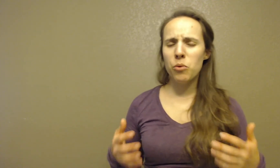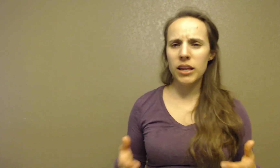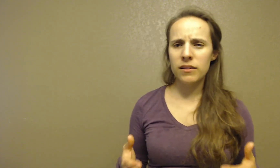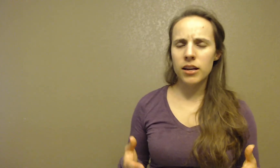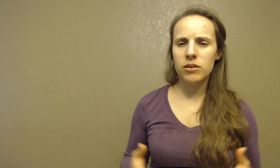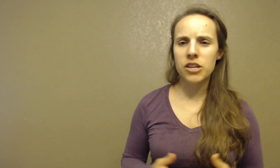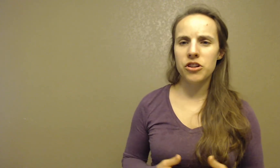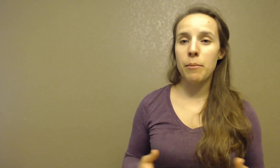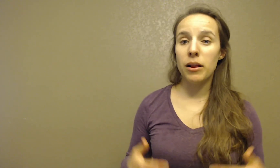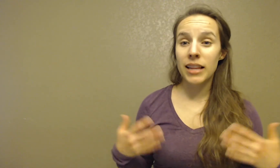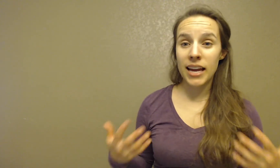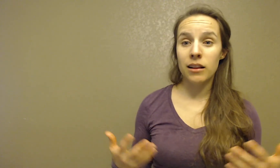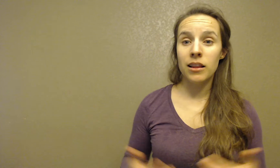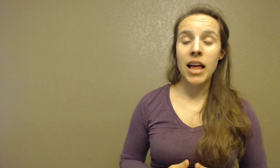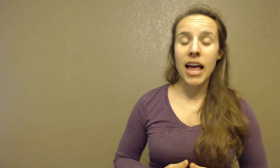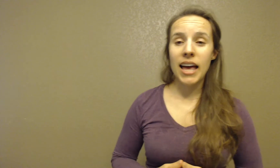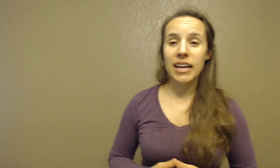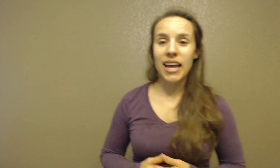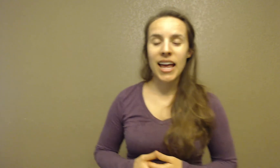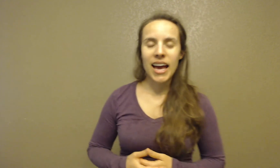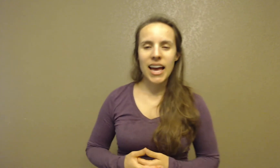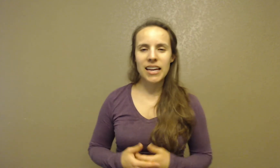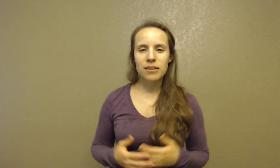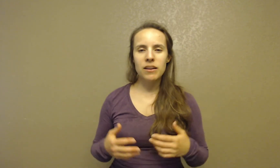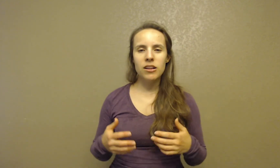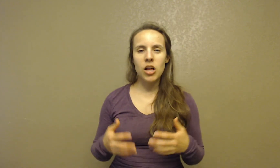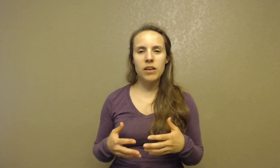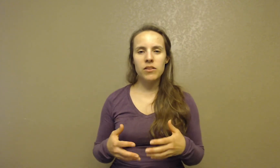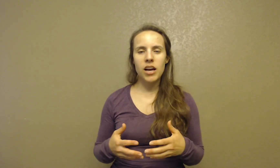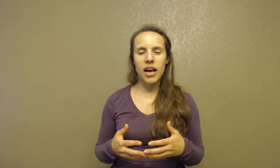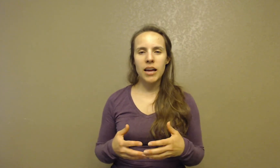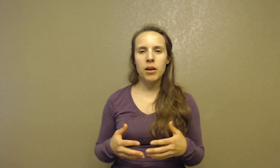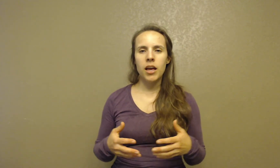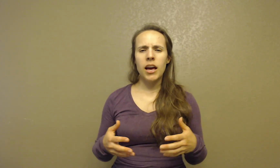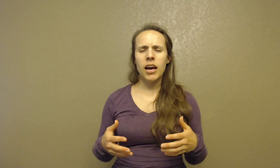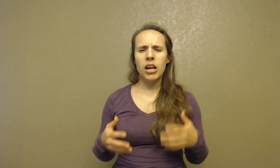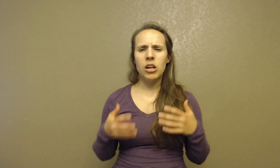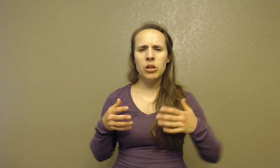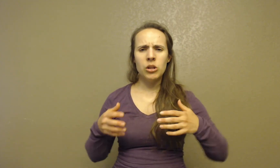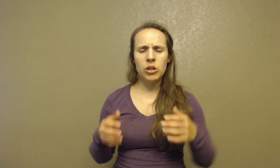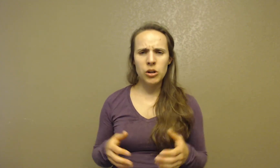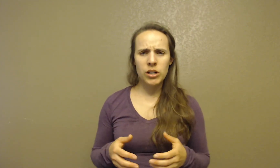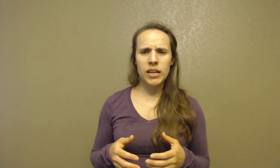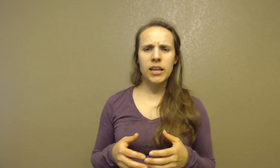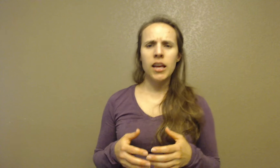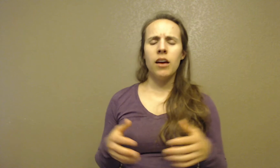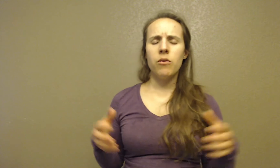really sought out teacher, Gamaliel, and he spent a lot of time learning, of